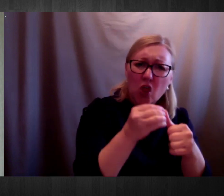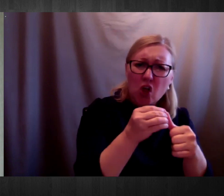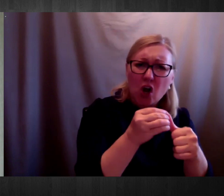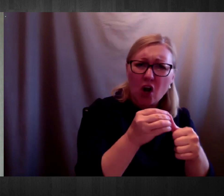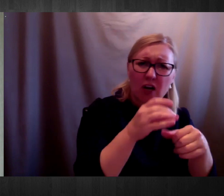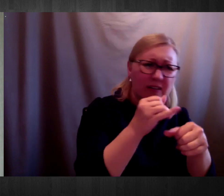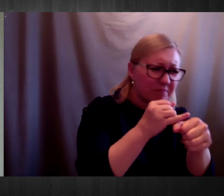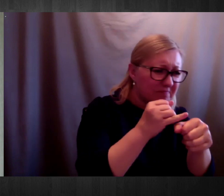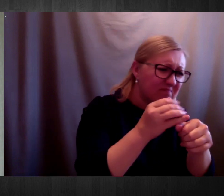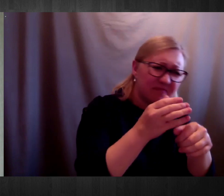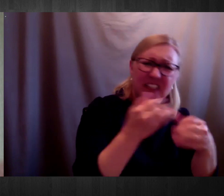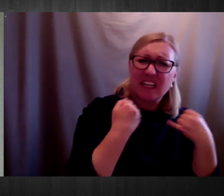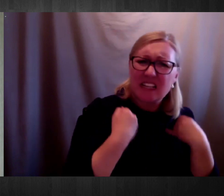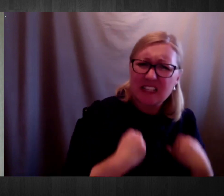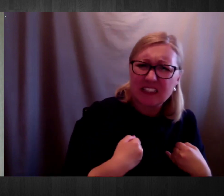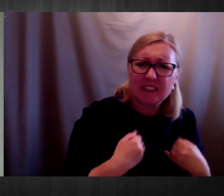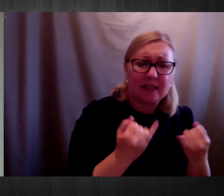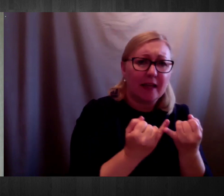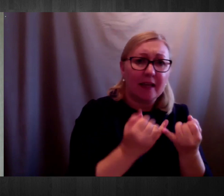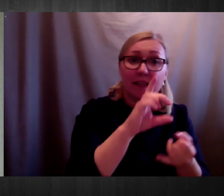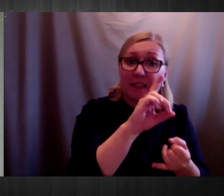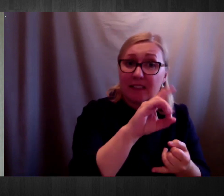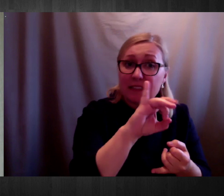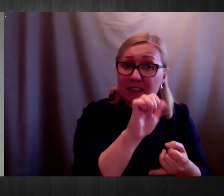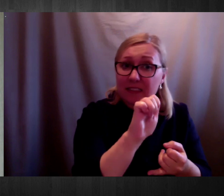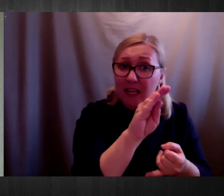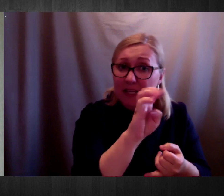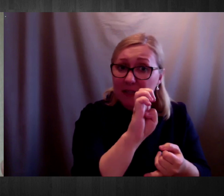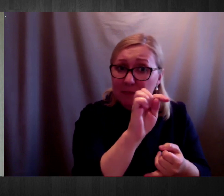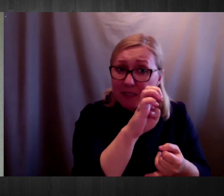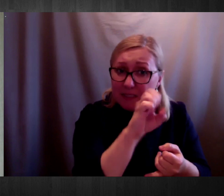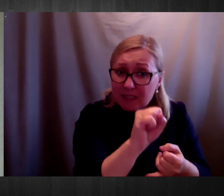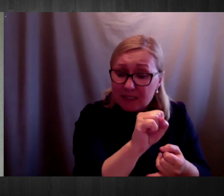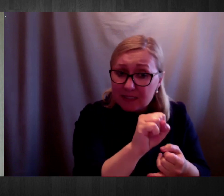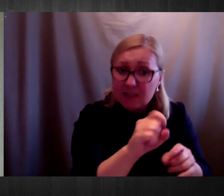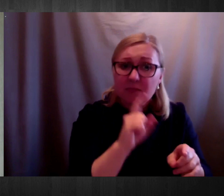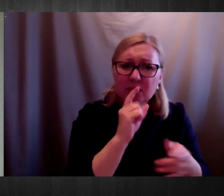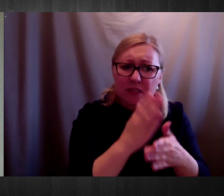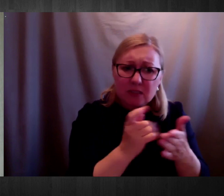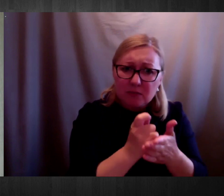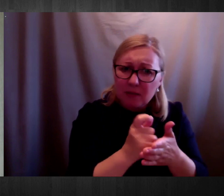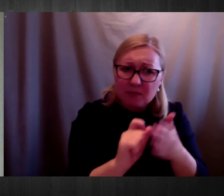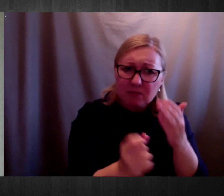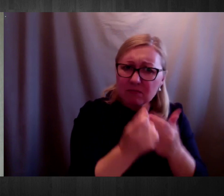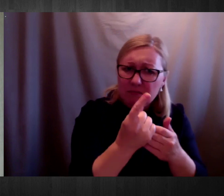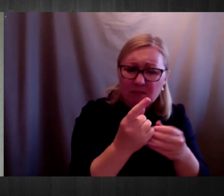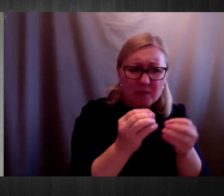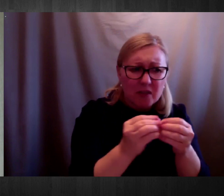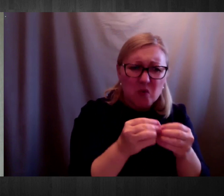very discriminatory and stigmatising. There may be many reasons why a person has weight difficulties.